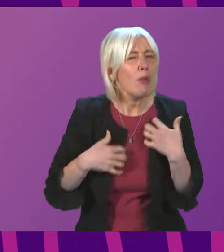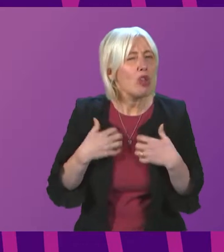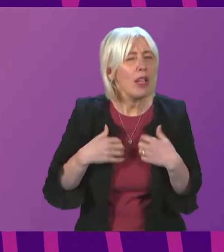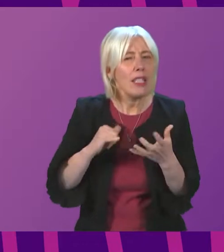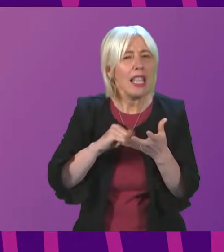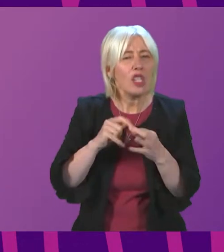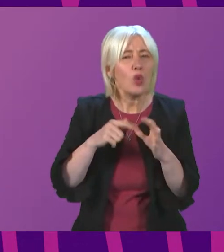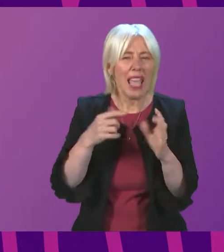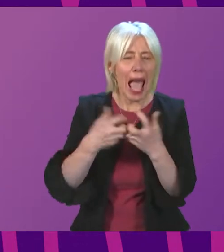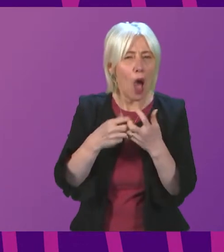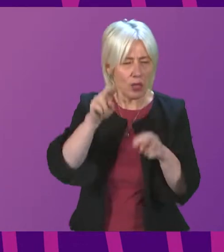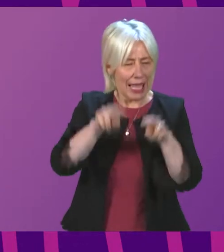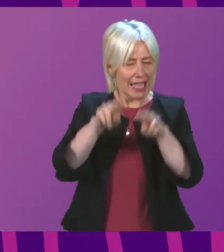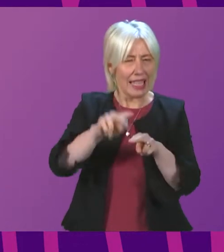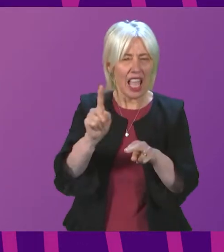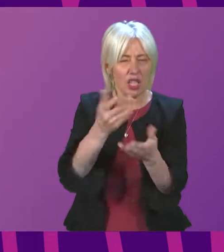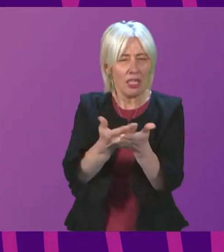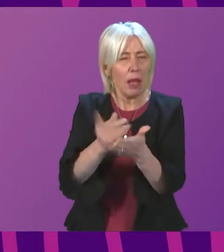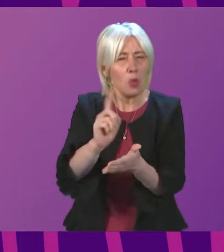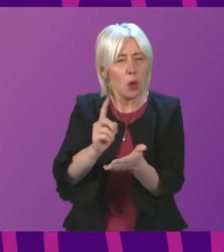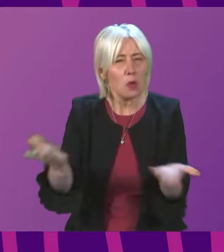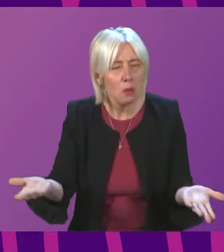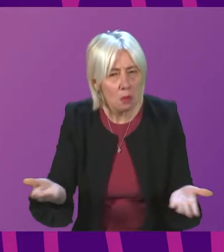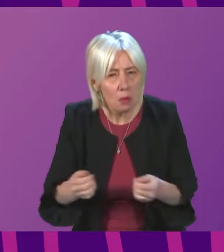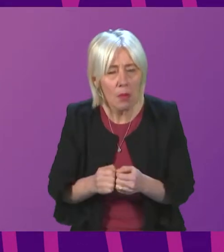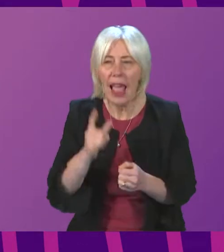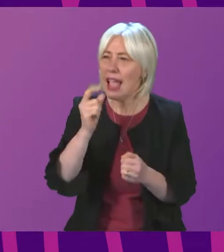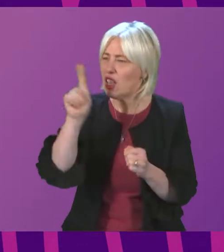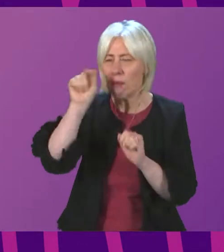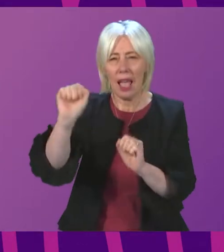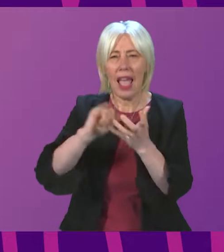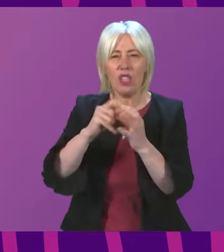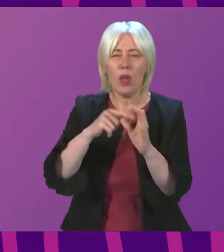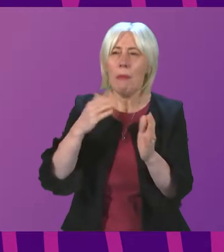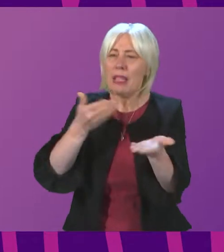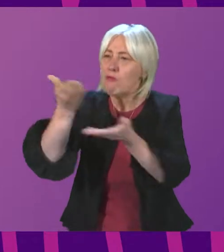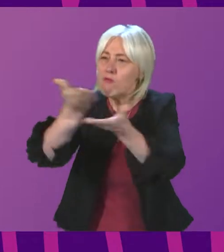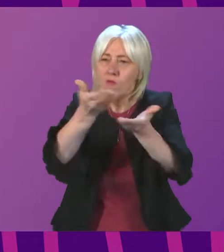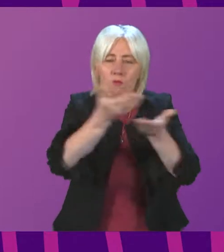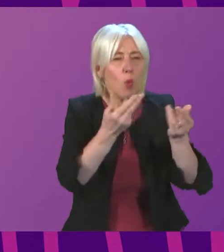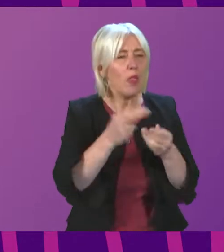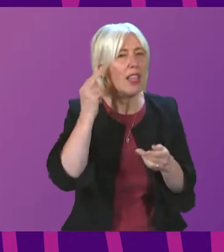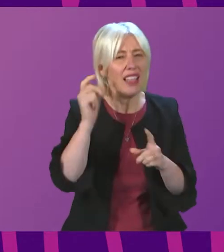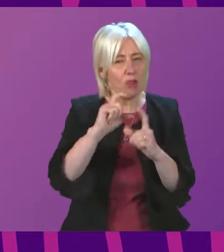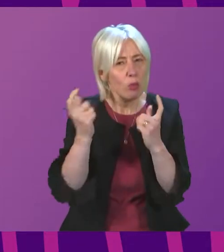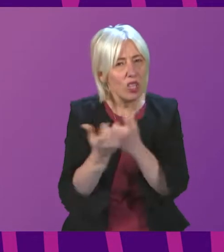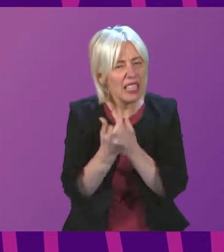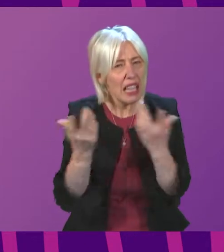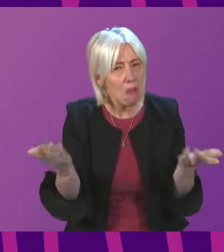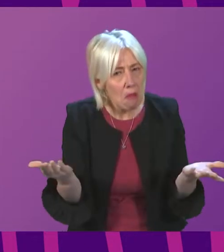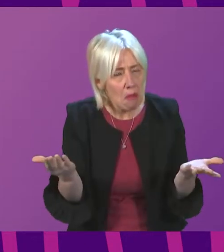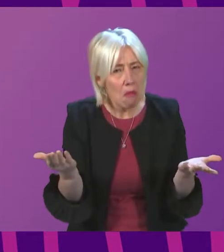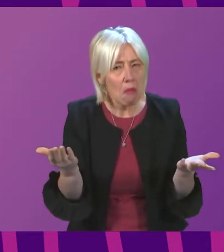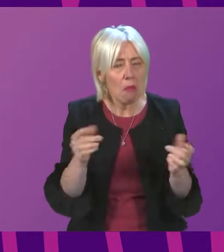sqa assessed demand and um whether they consulted with em the deaf community in terms of in